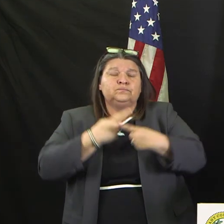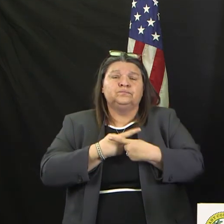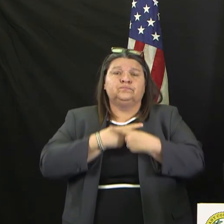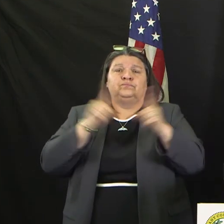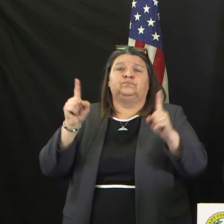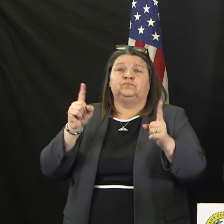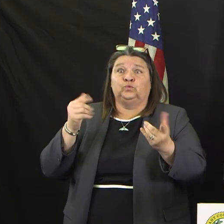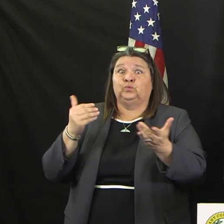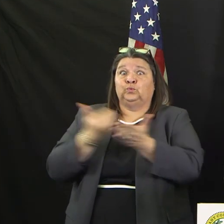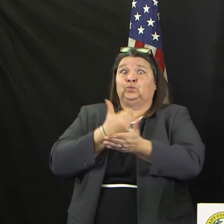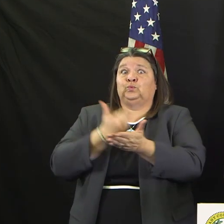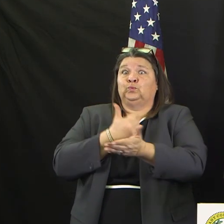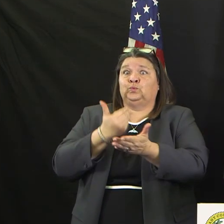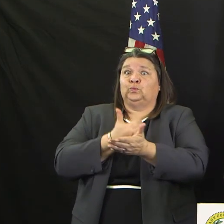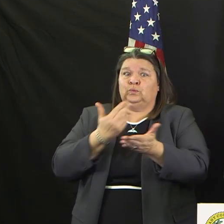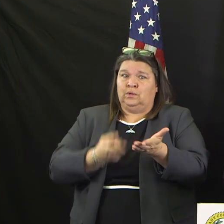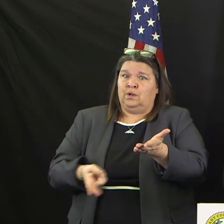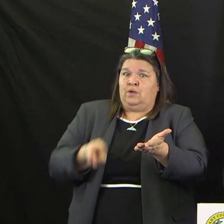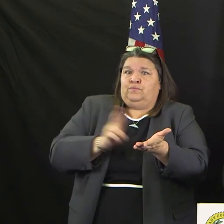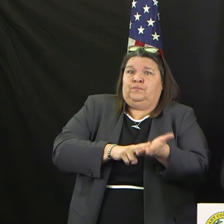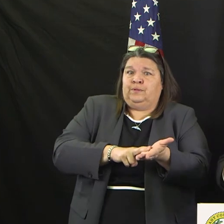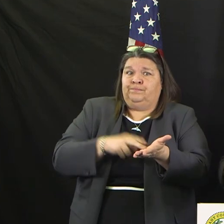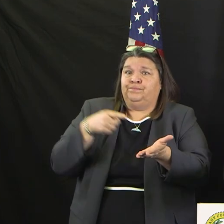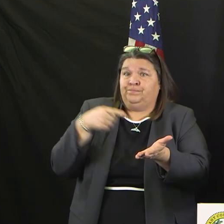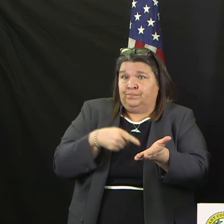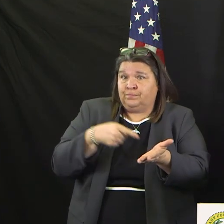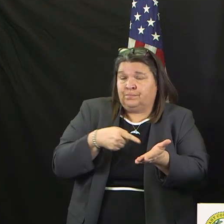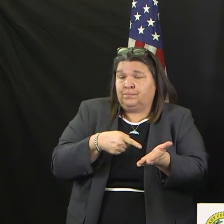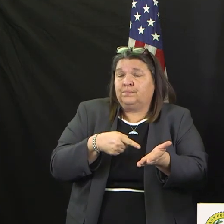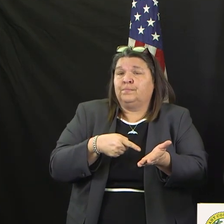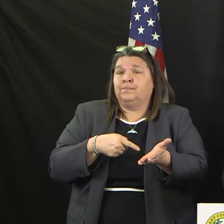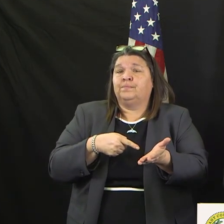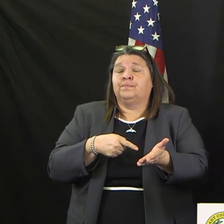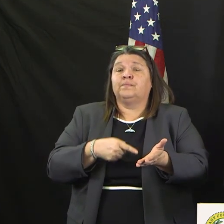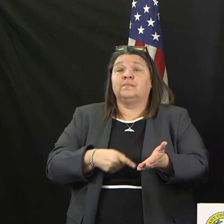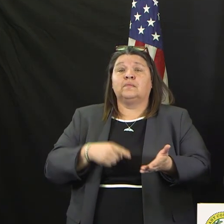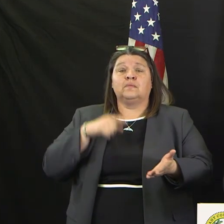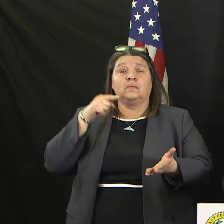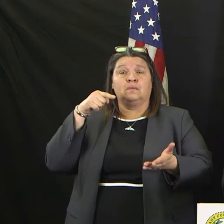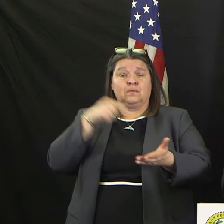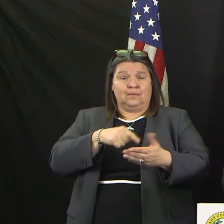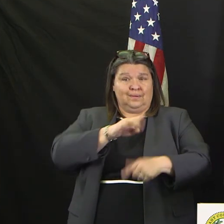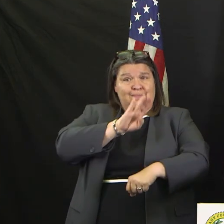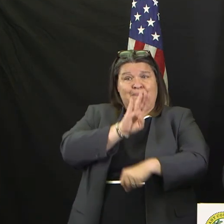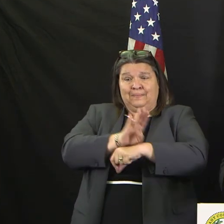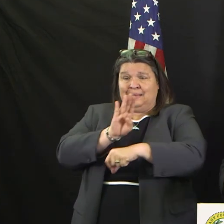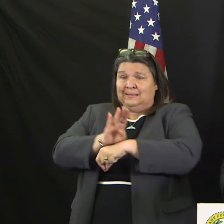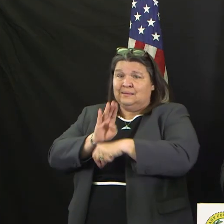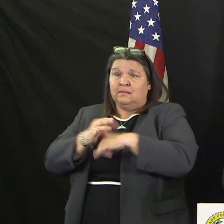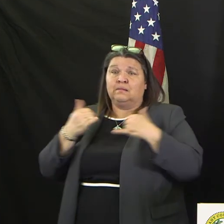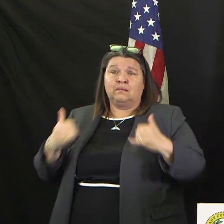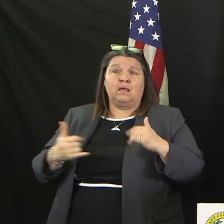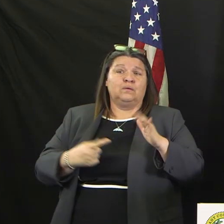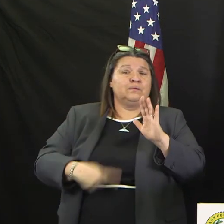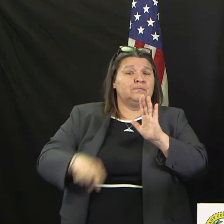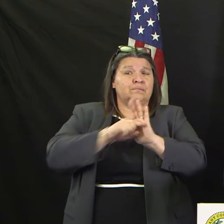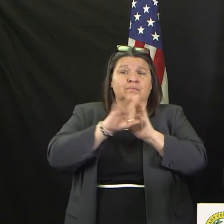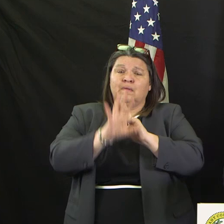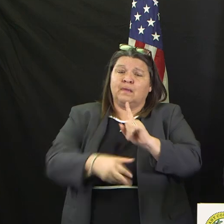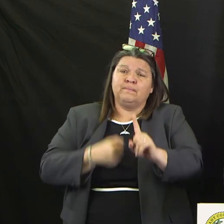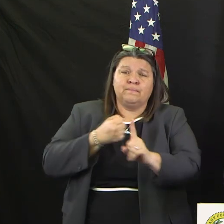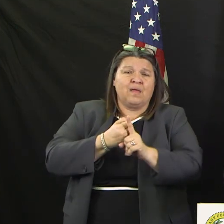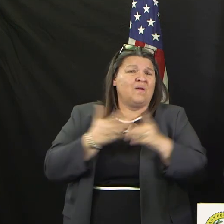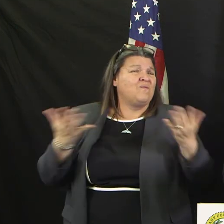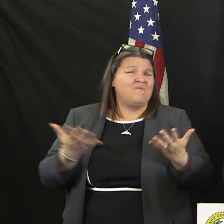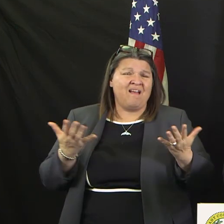Before I do that, however, I would encourage those businesses that have been impacted by the closures so far or